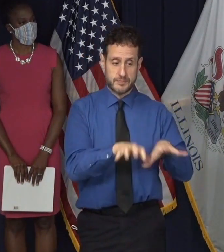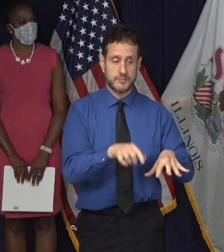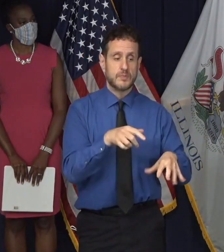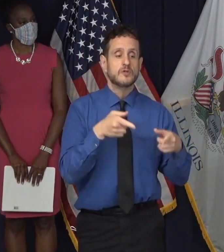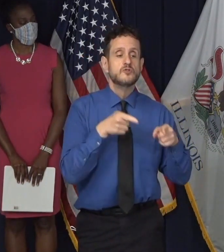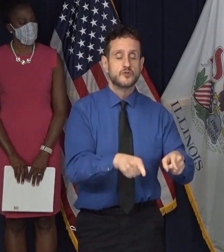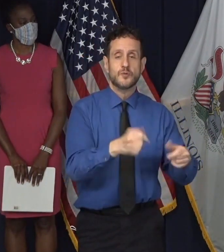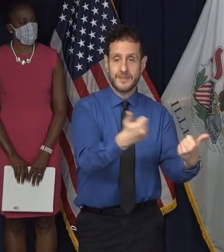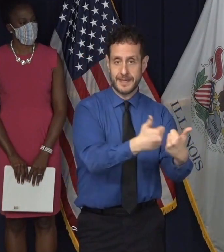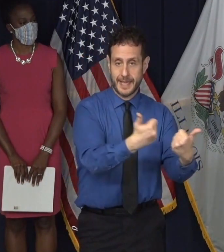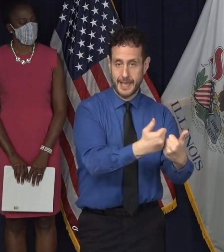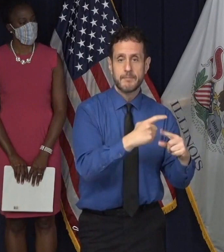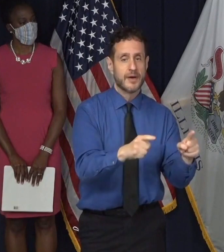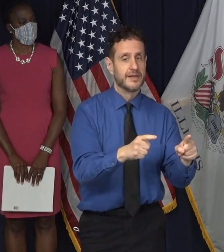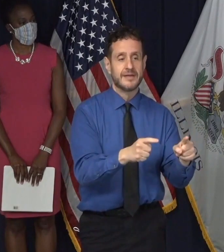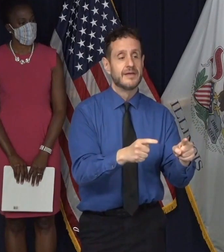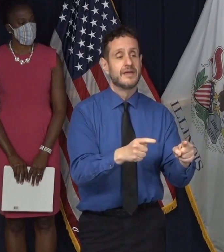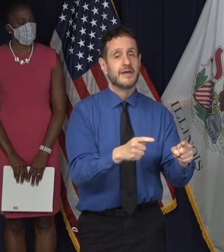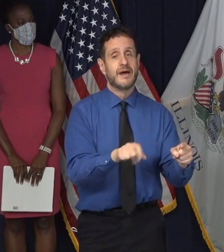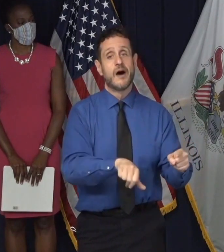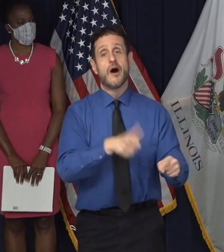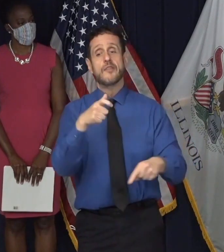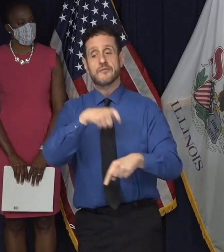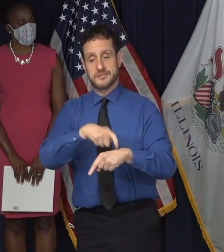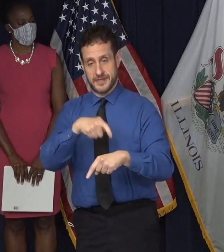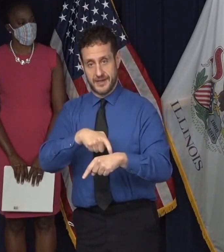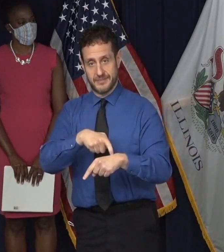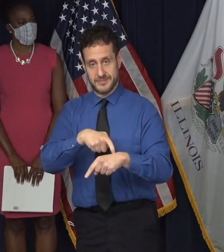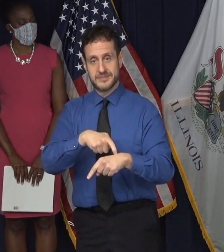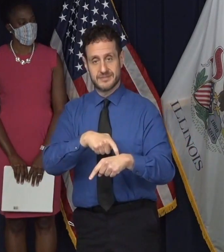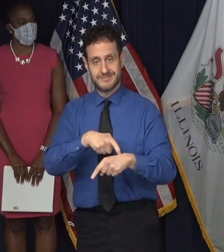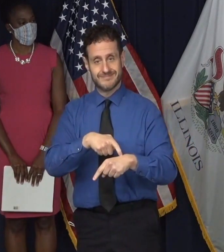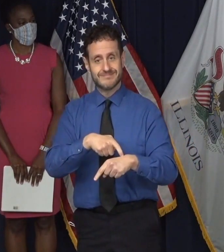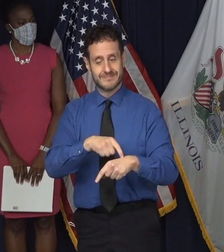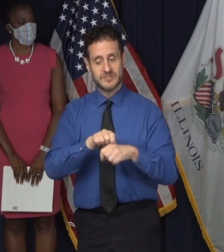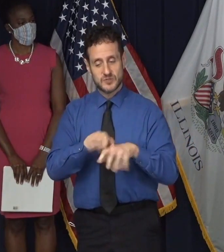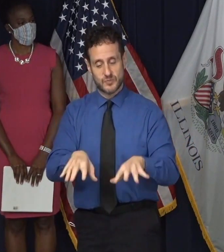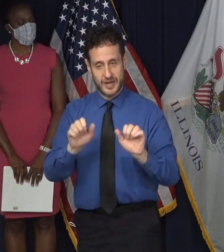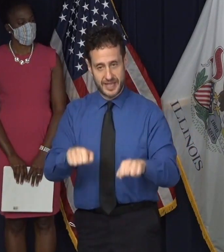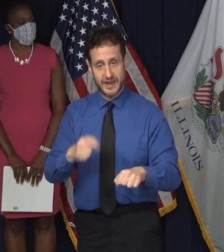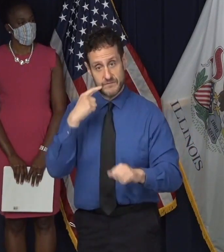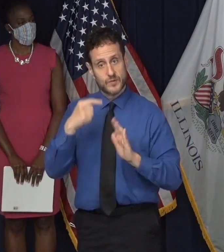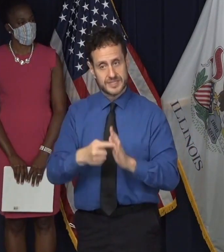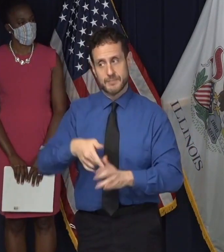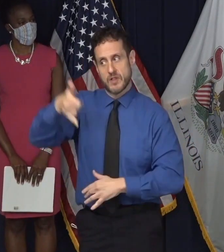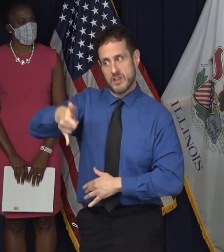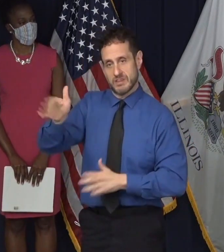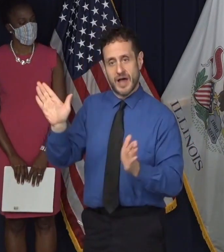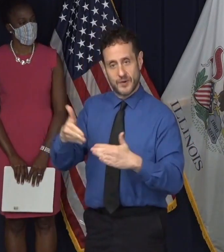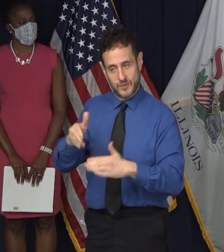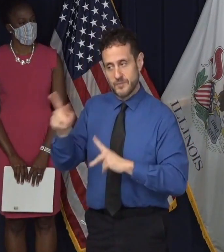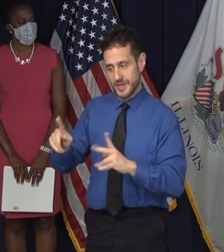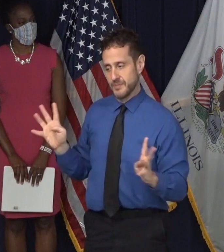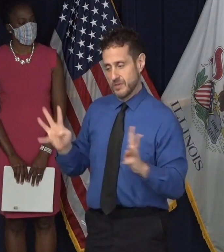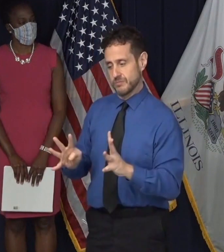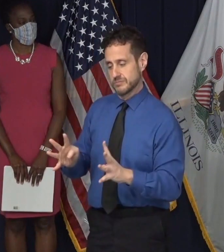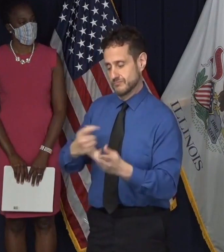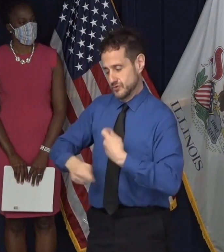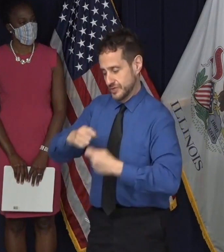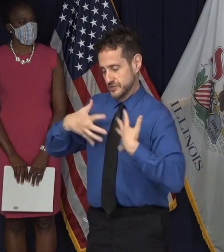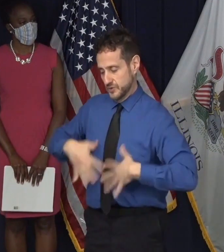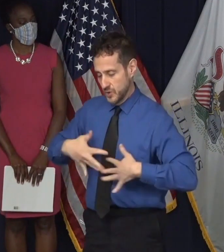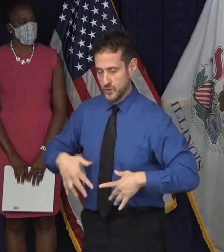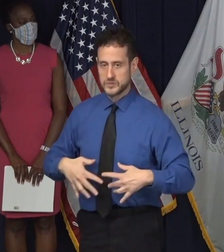many off-the-field activities that are associated with contact sports such as athletes using locker rooms, working out in gyms,